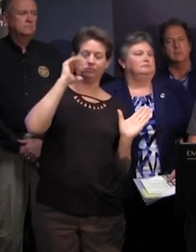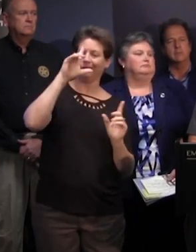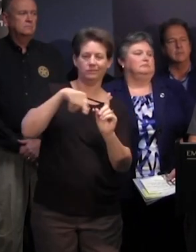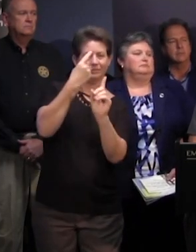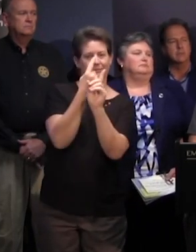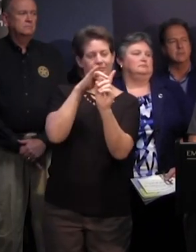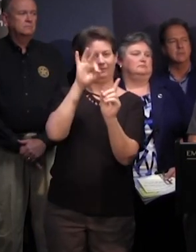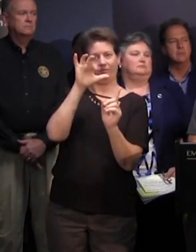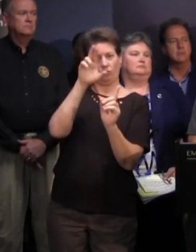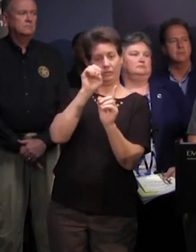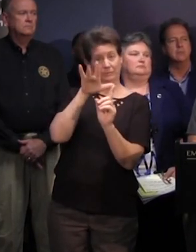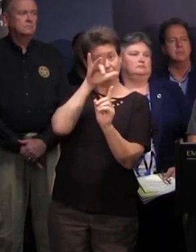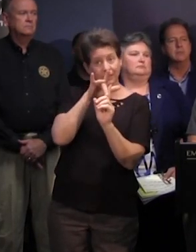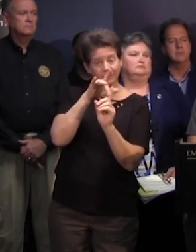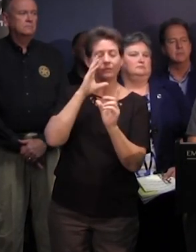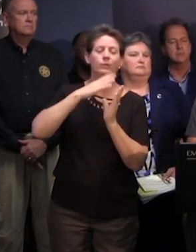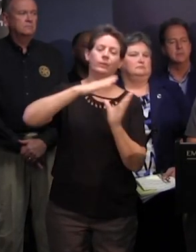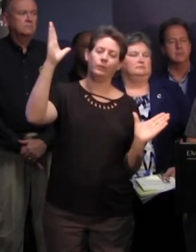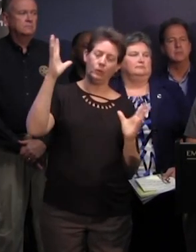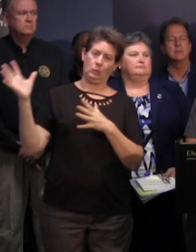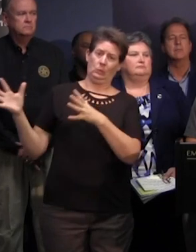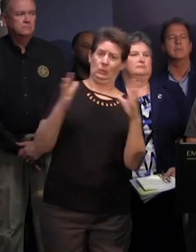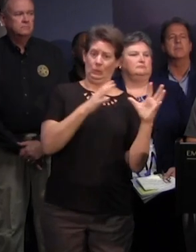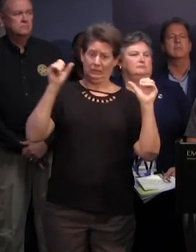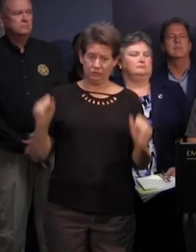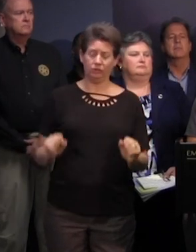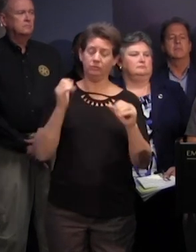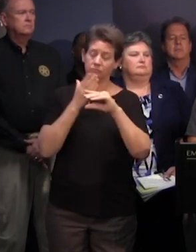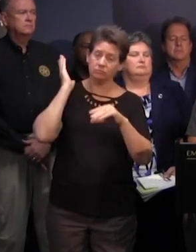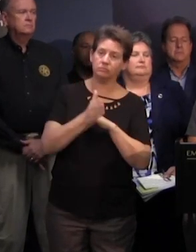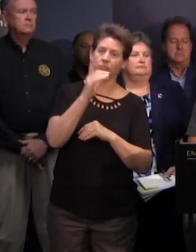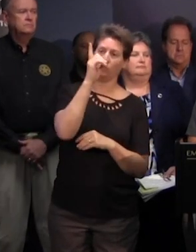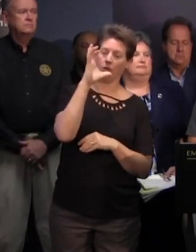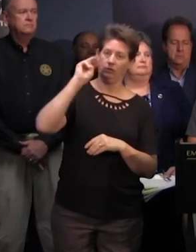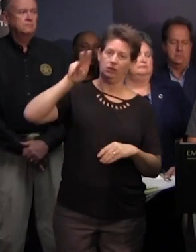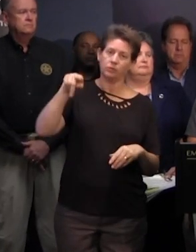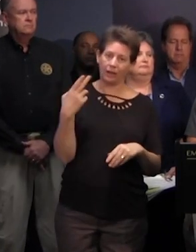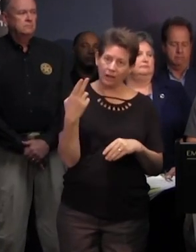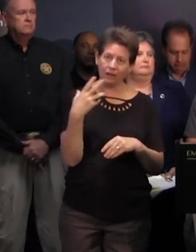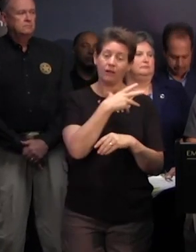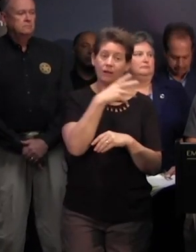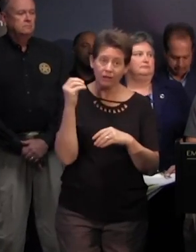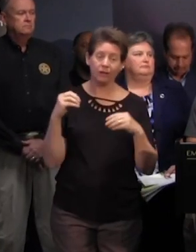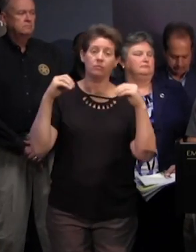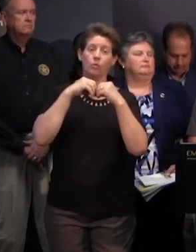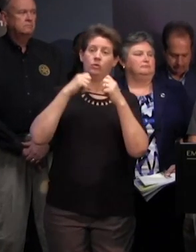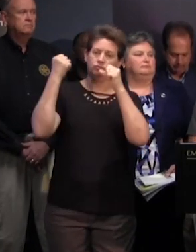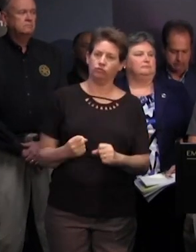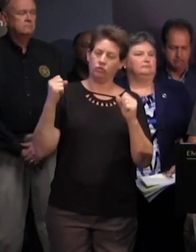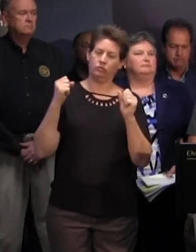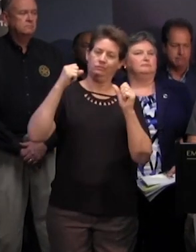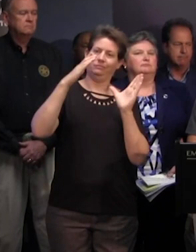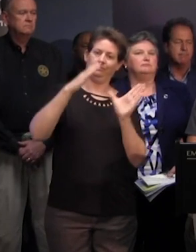tropical storm force winds could extend well over 100 miles from the center of the storm and hurricane force winds could extend 50 miles